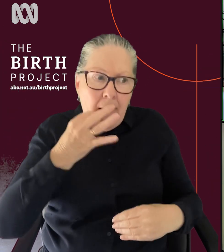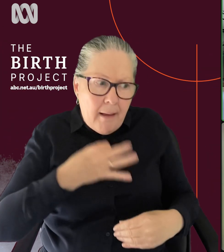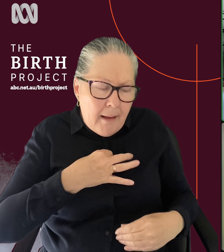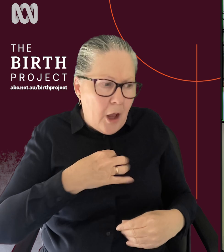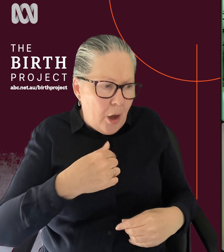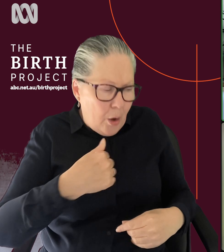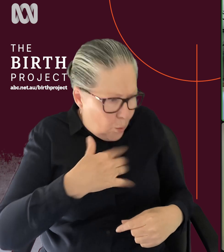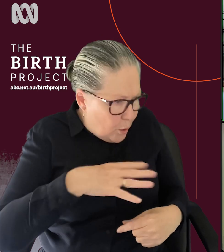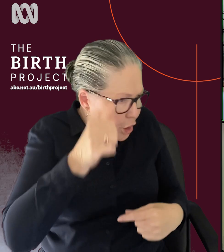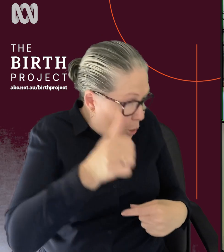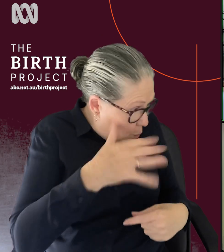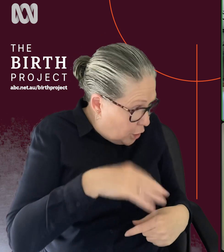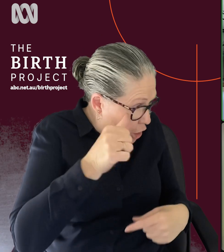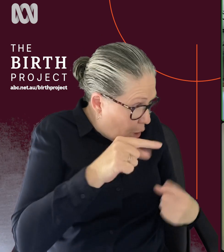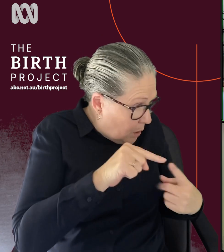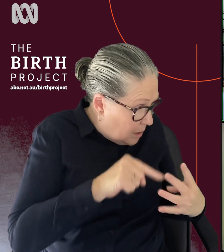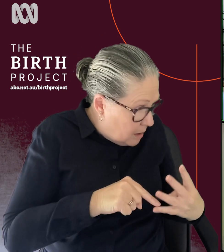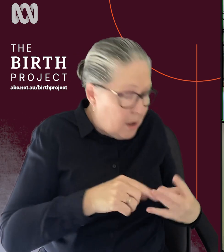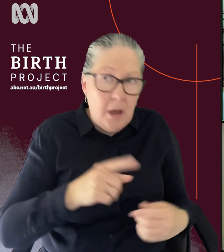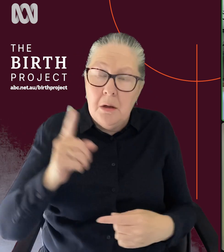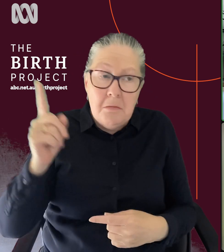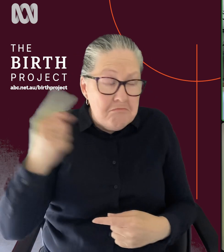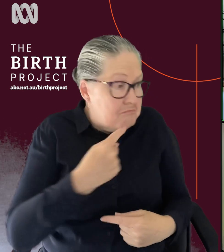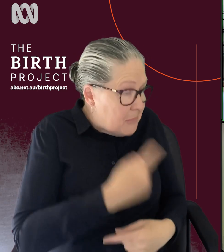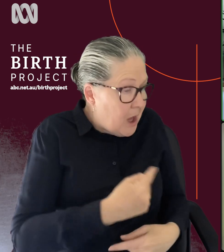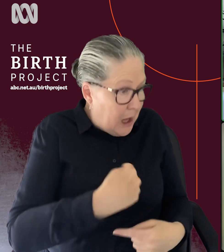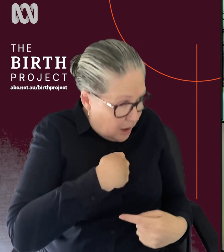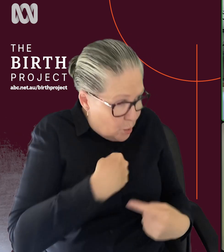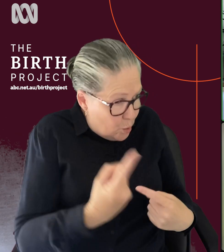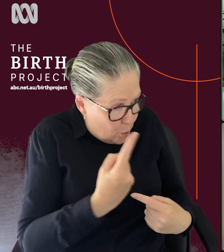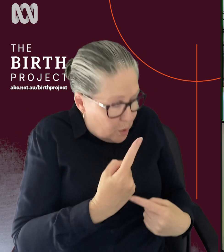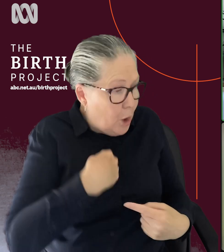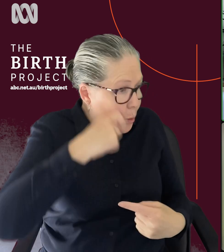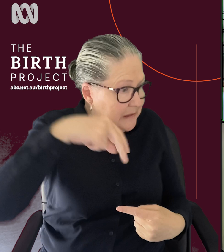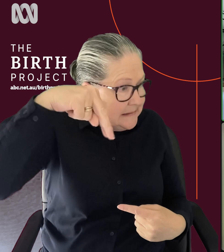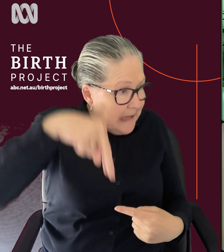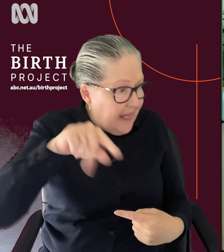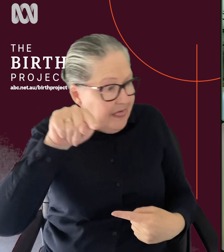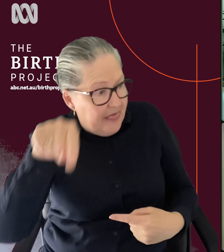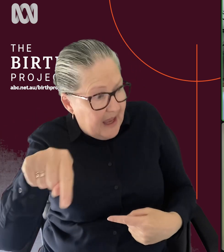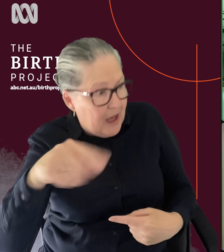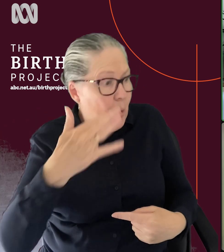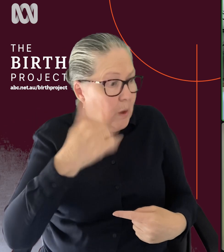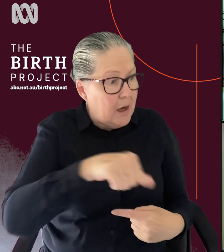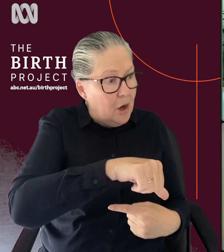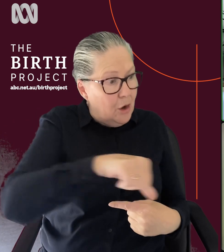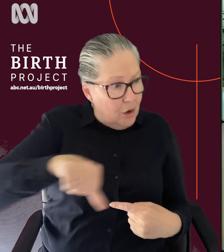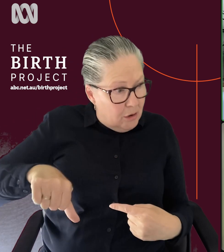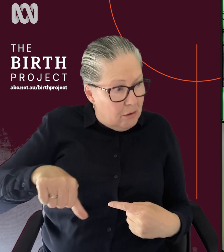much did I want to know? They, they were, you know, saying things like, you know, this is who I am. This is where I'm going to be standing during the theater. Um, this is,